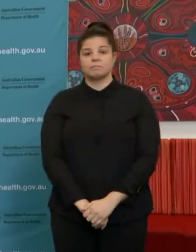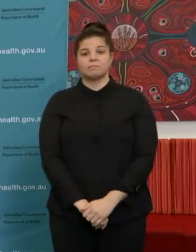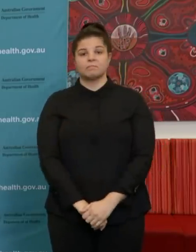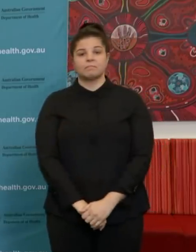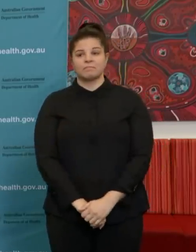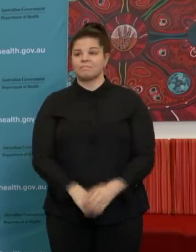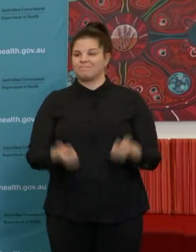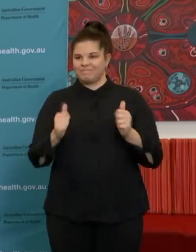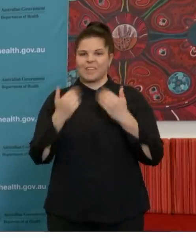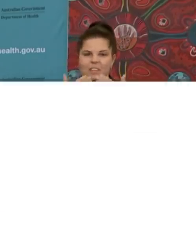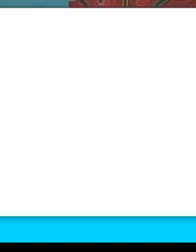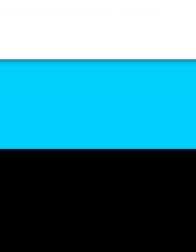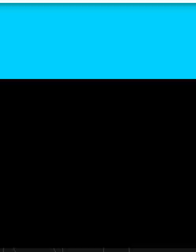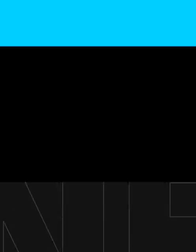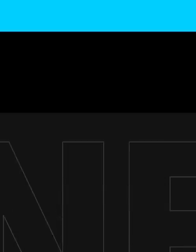Okay, thank you very much.